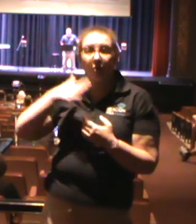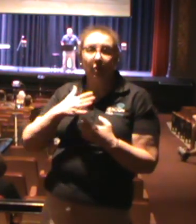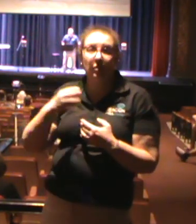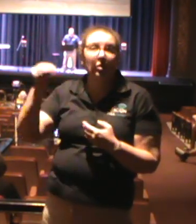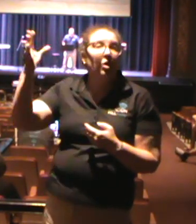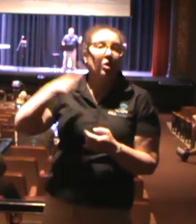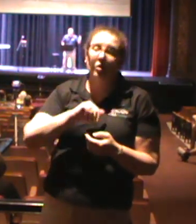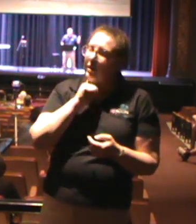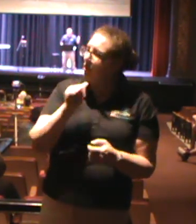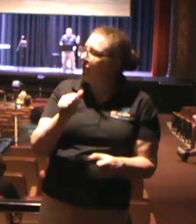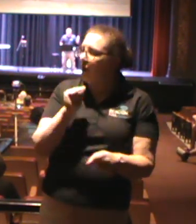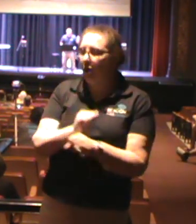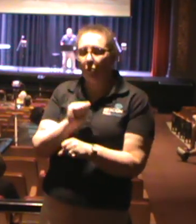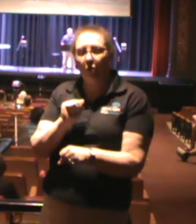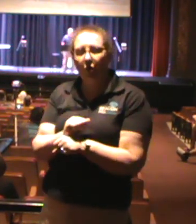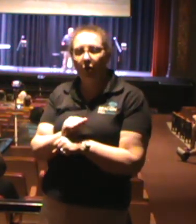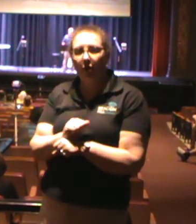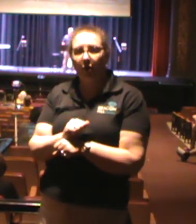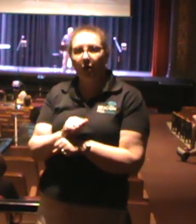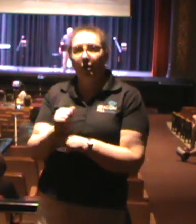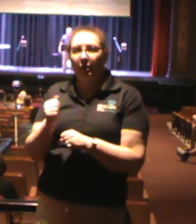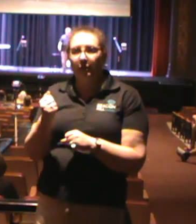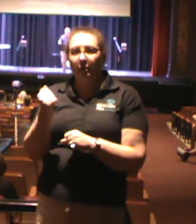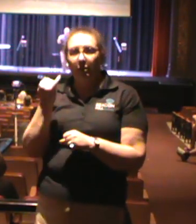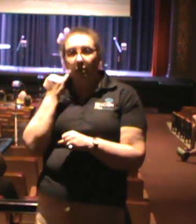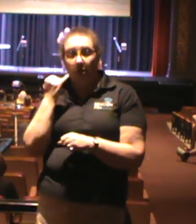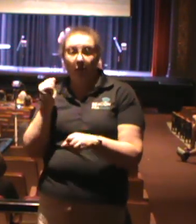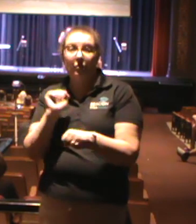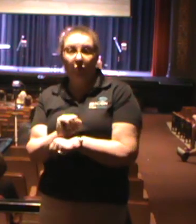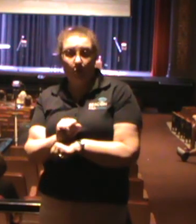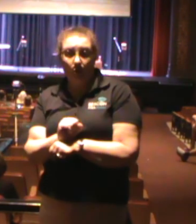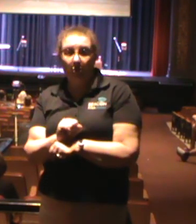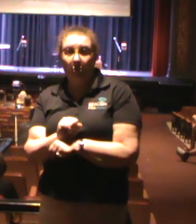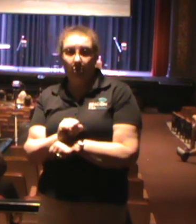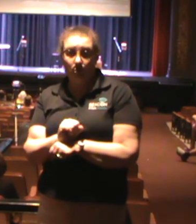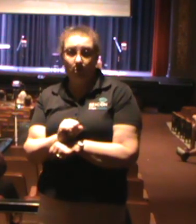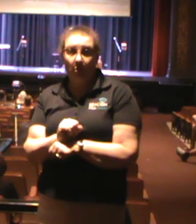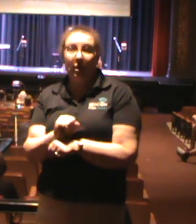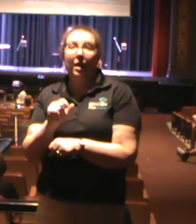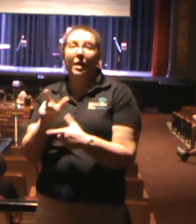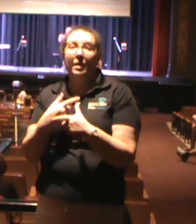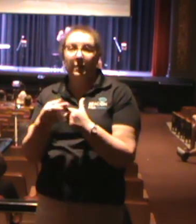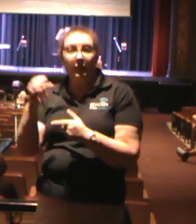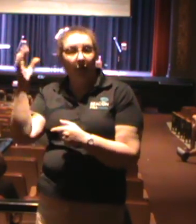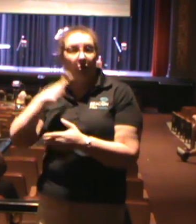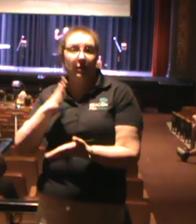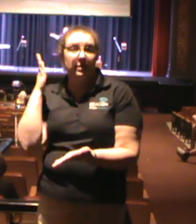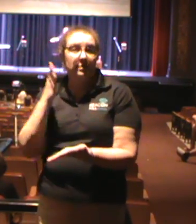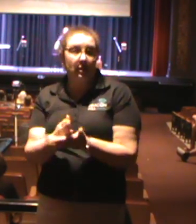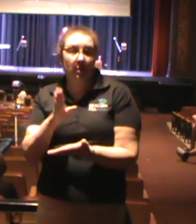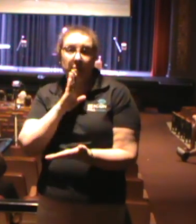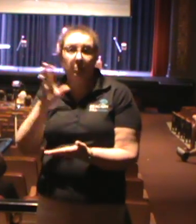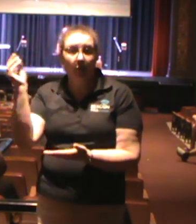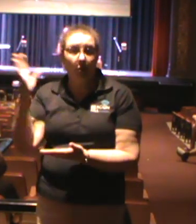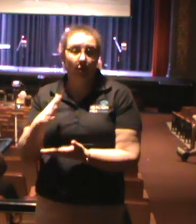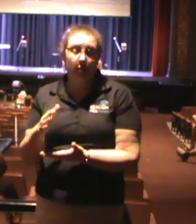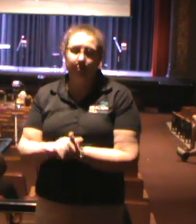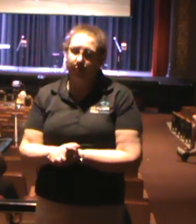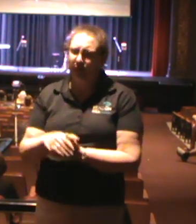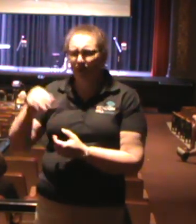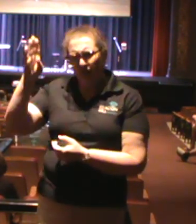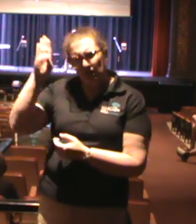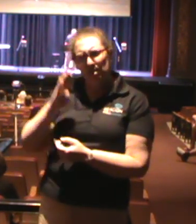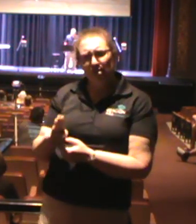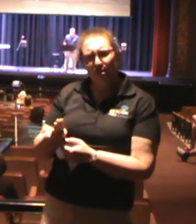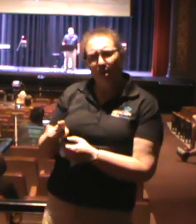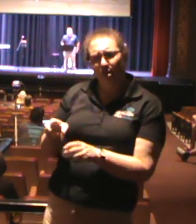ceases to be grace. You want to get to the core of this message? Has God given up on Israel? Absolutely